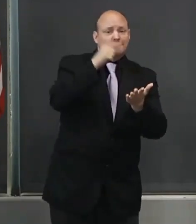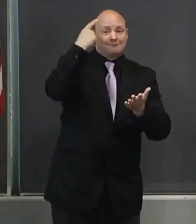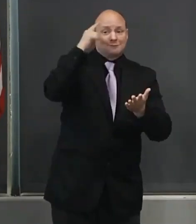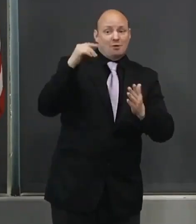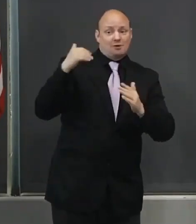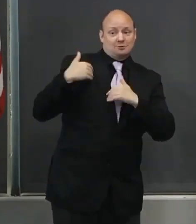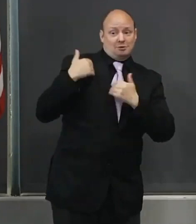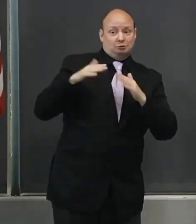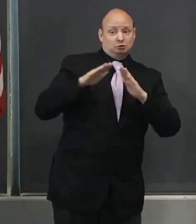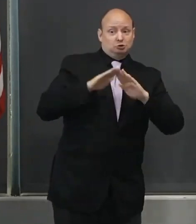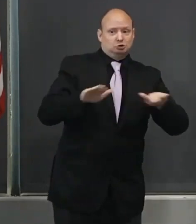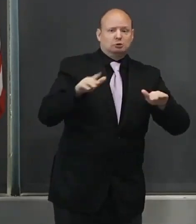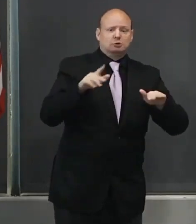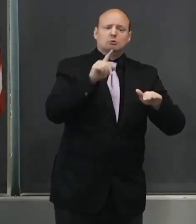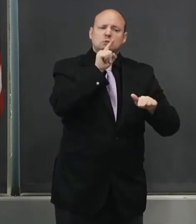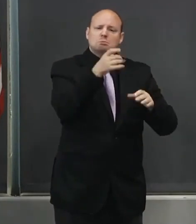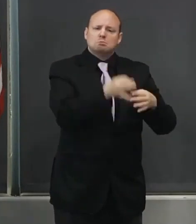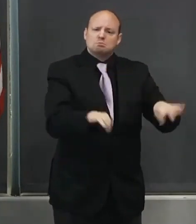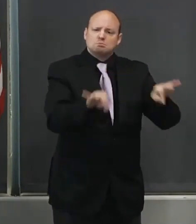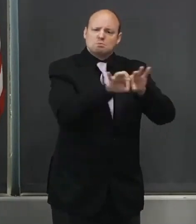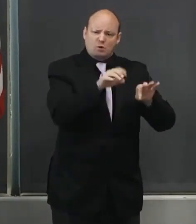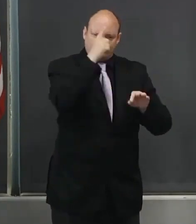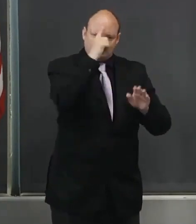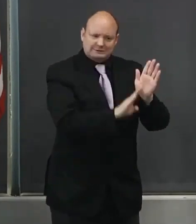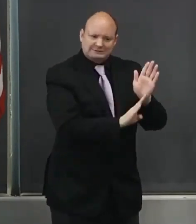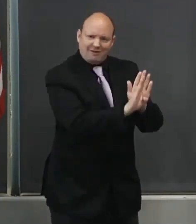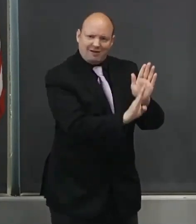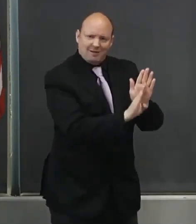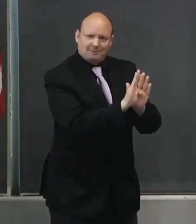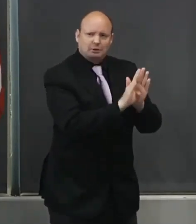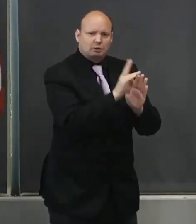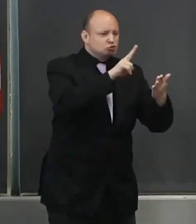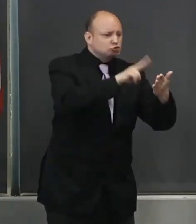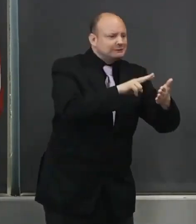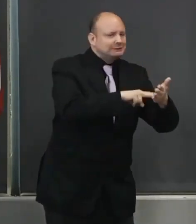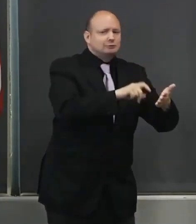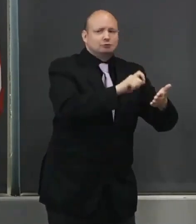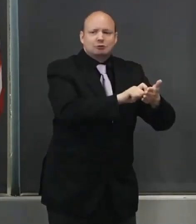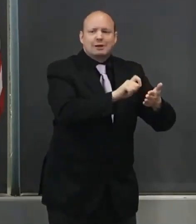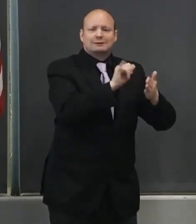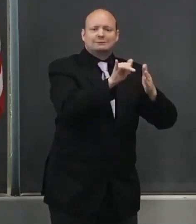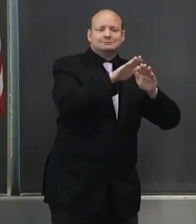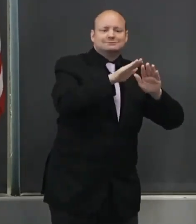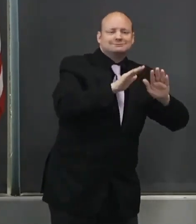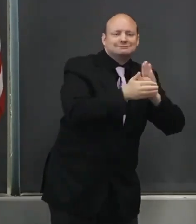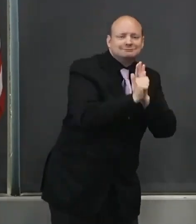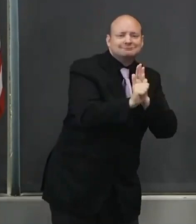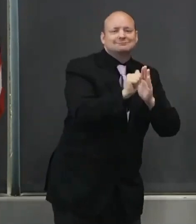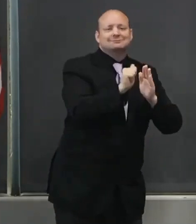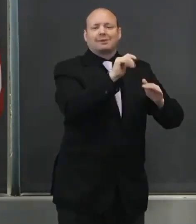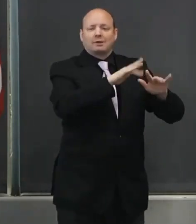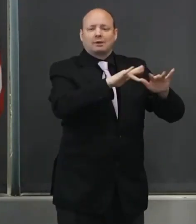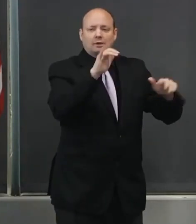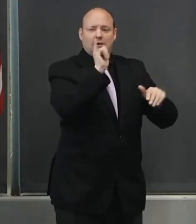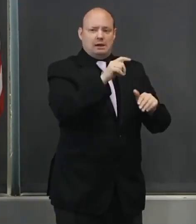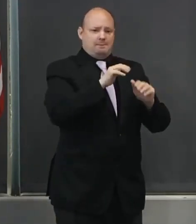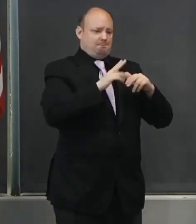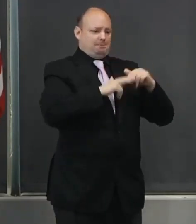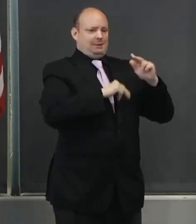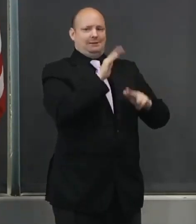to developing the reading and language skills and social development necessary for their long-term success.